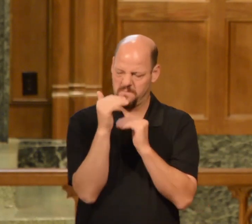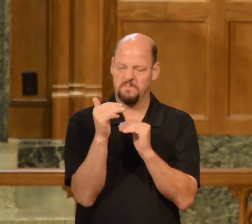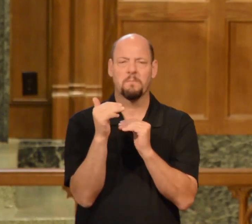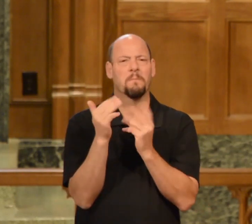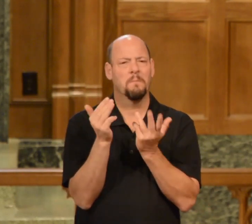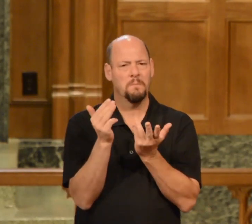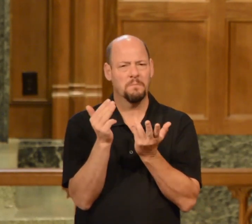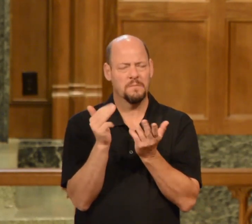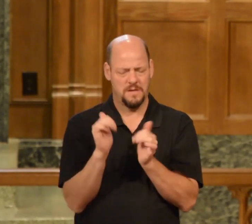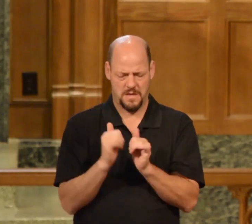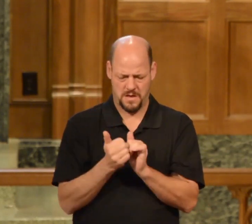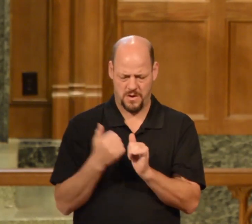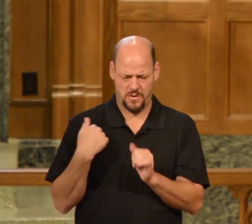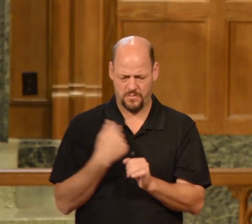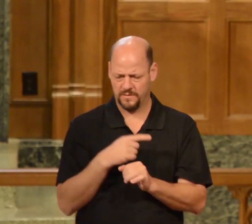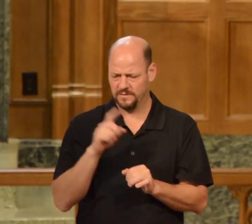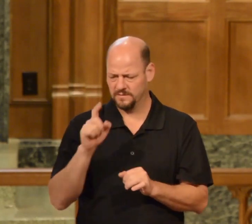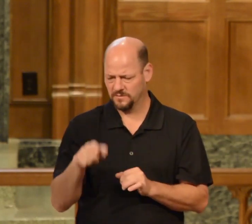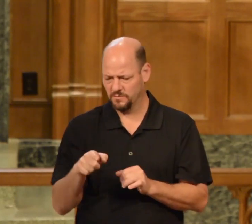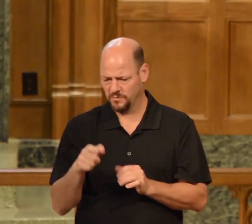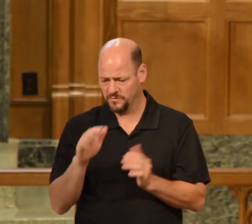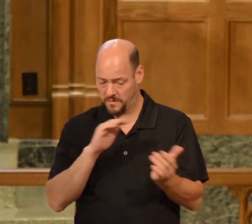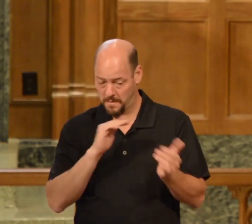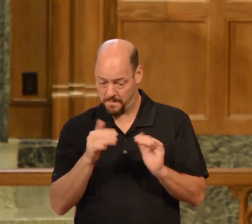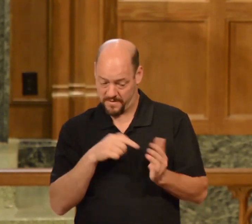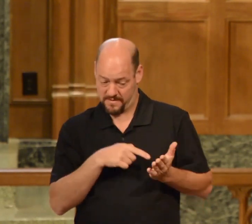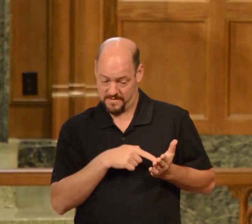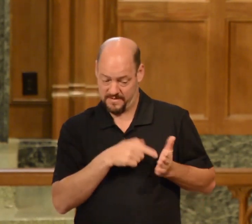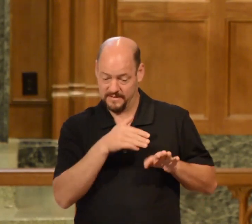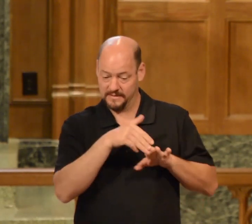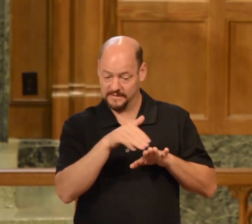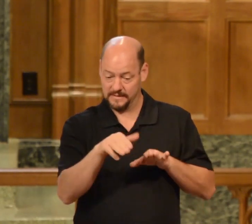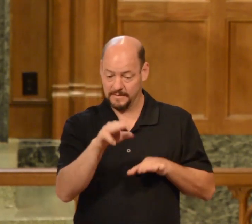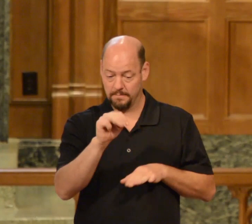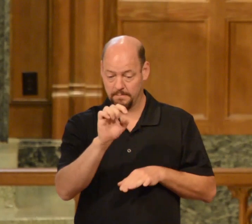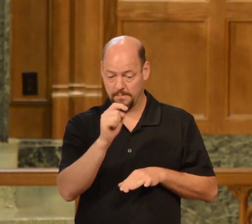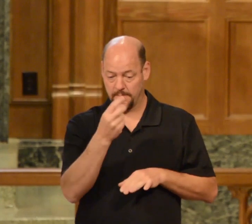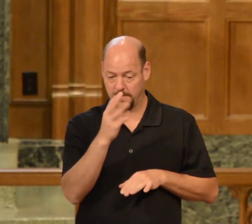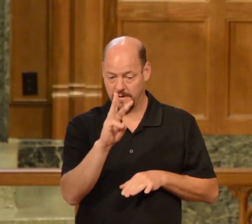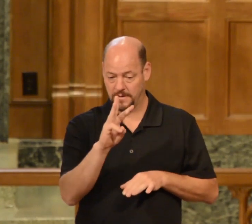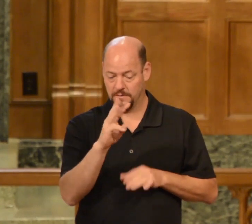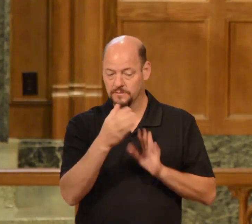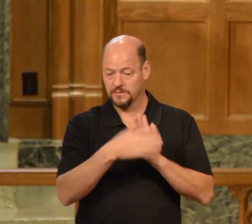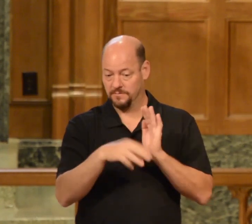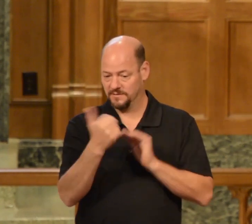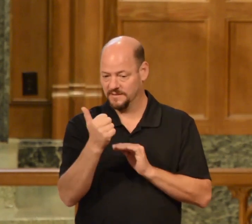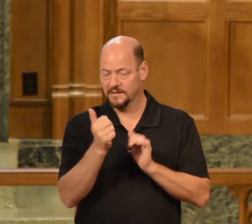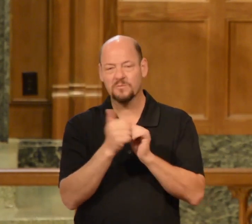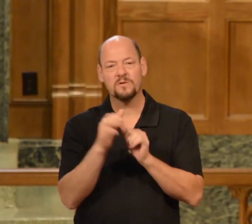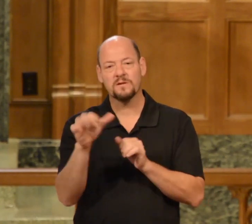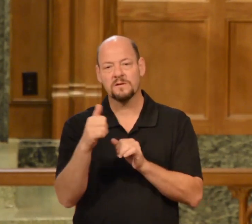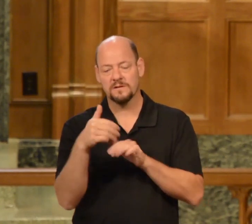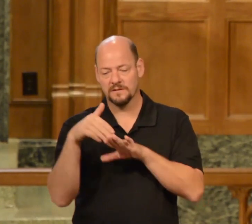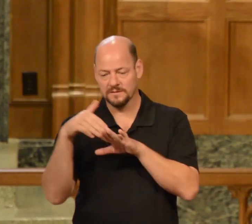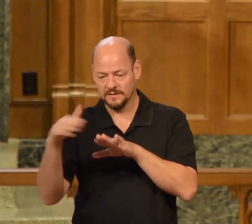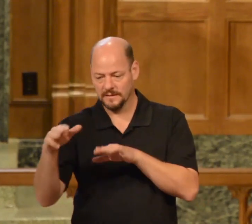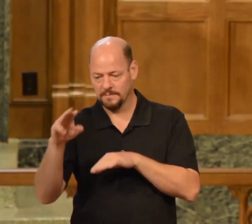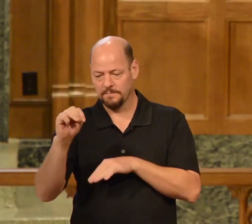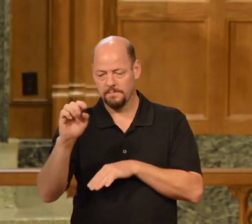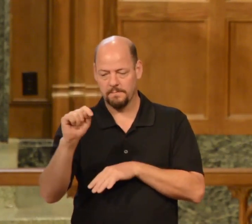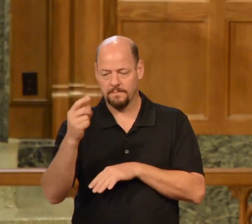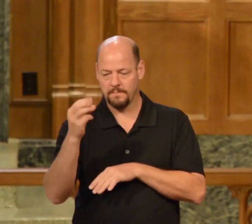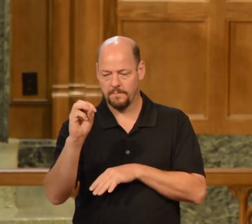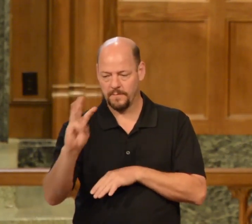supposed to take it when we compare this sending in Matthew chapter 10 with the sending that Jesus gives to his disciples in Matthew chapter